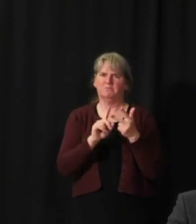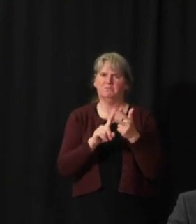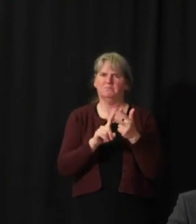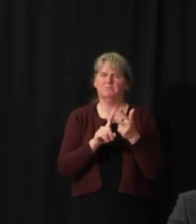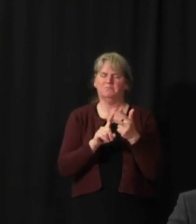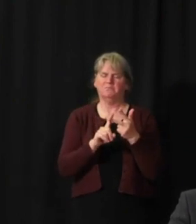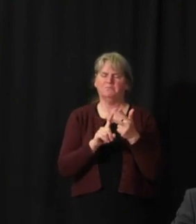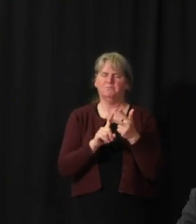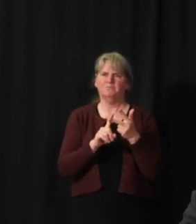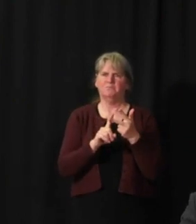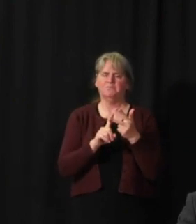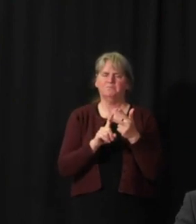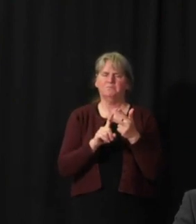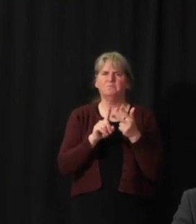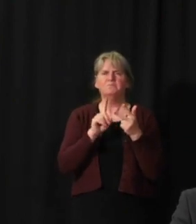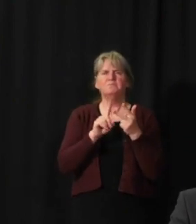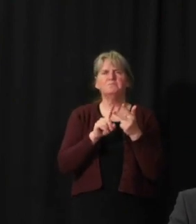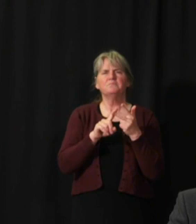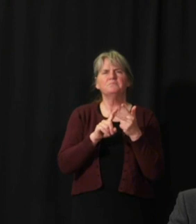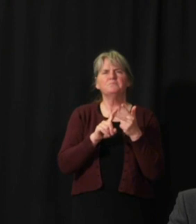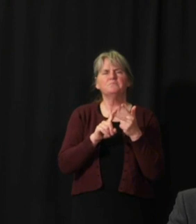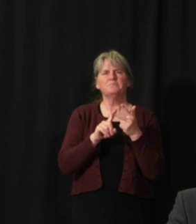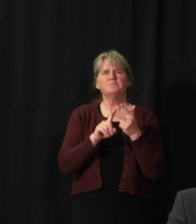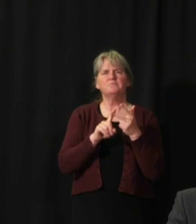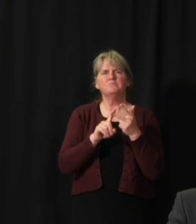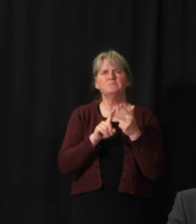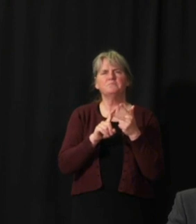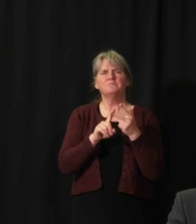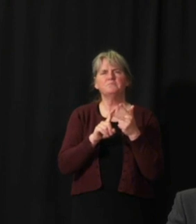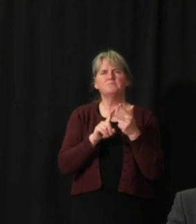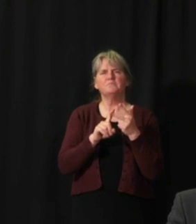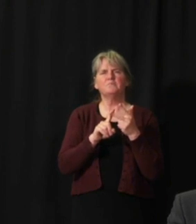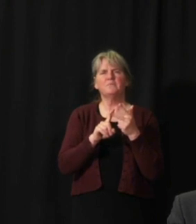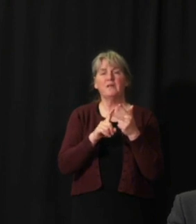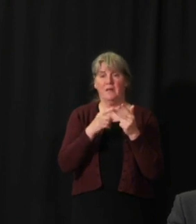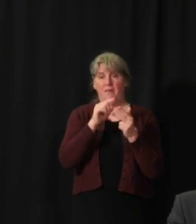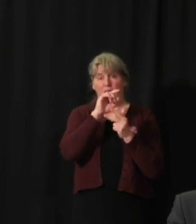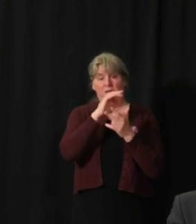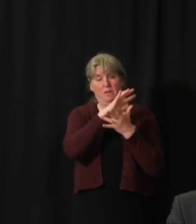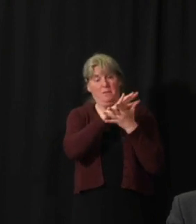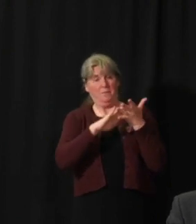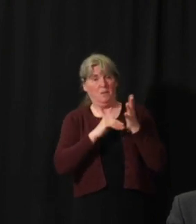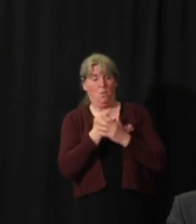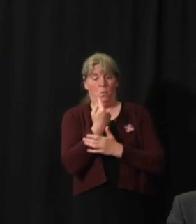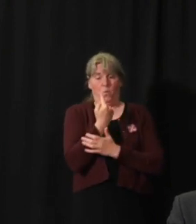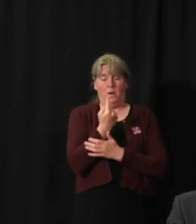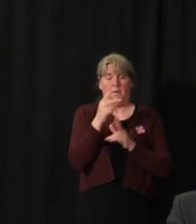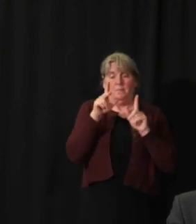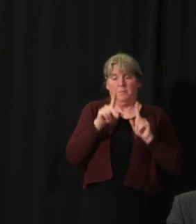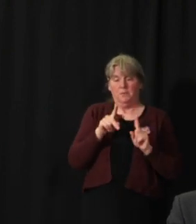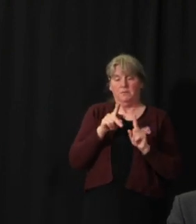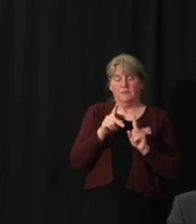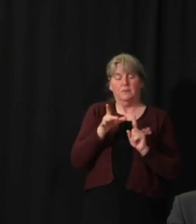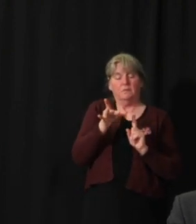transmission. And here, here the diagram shows one person affecting,